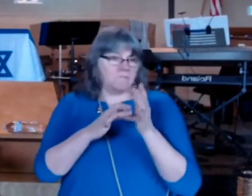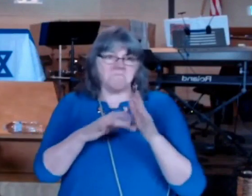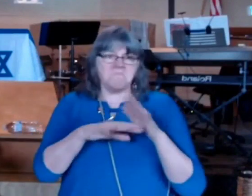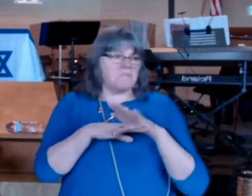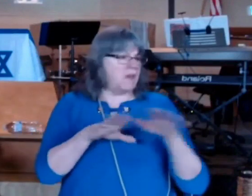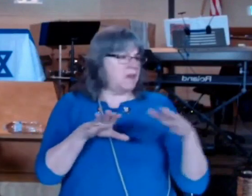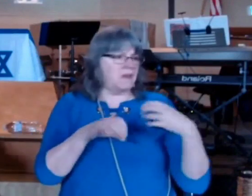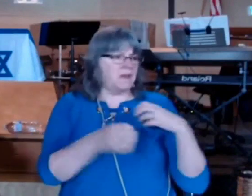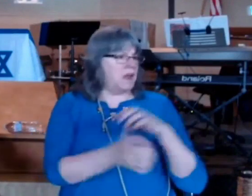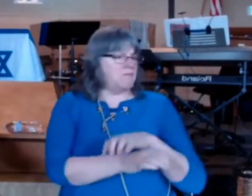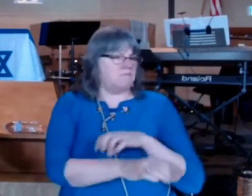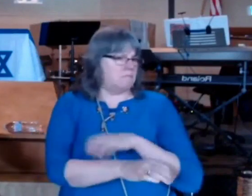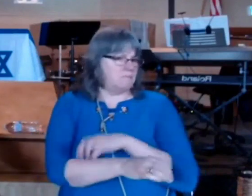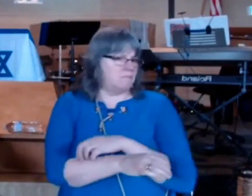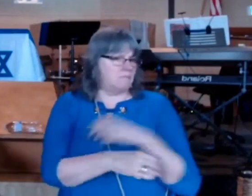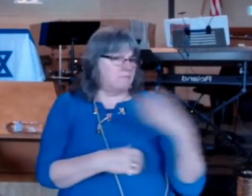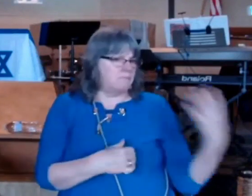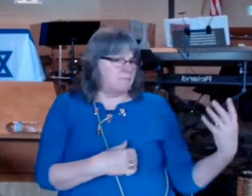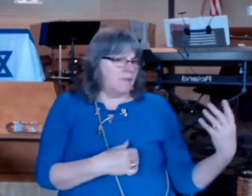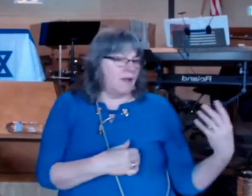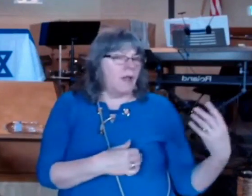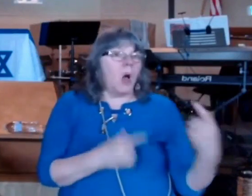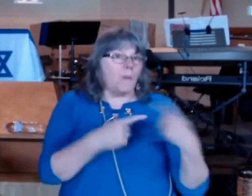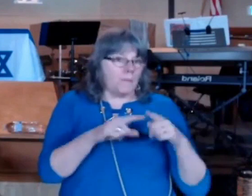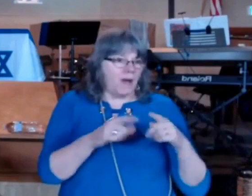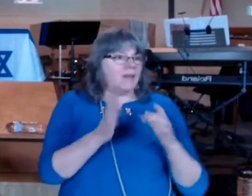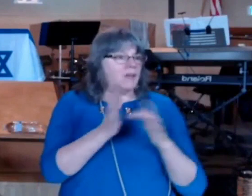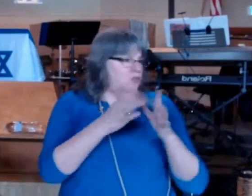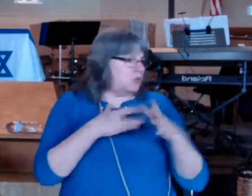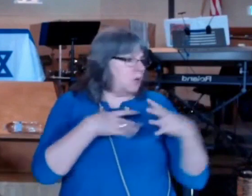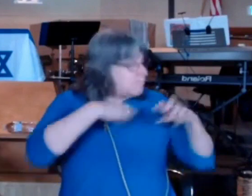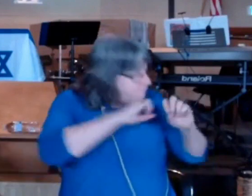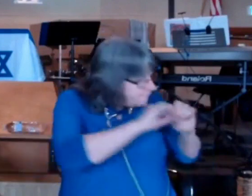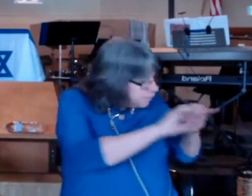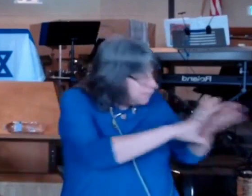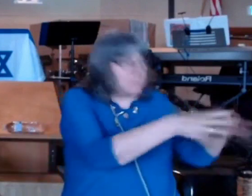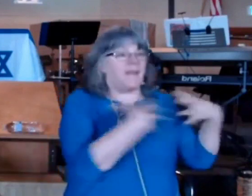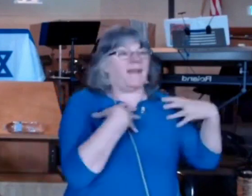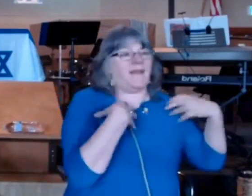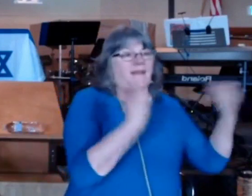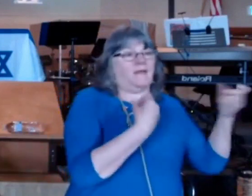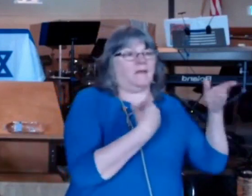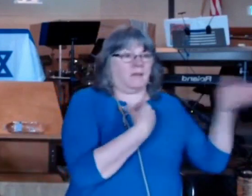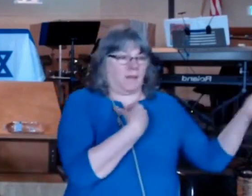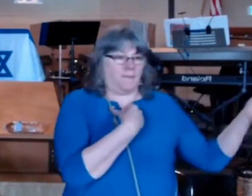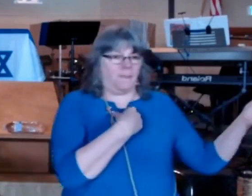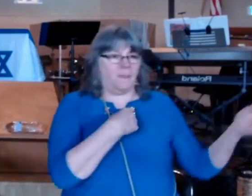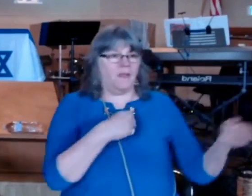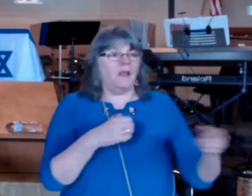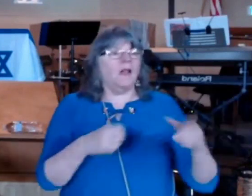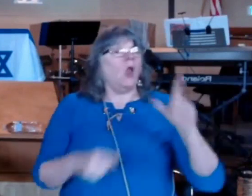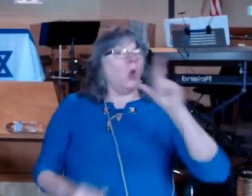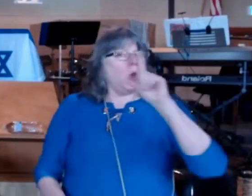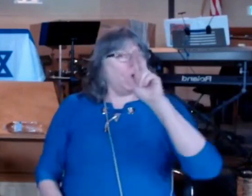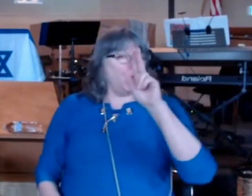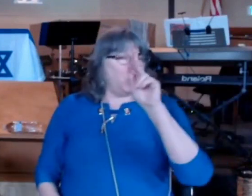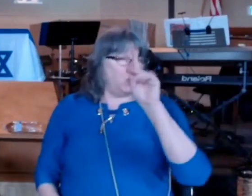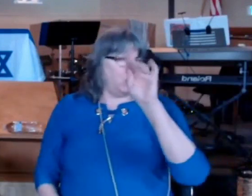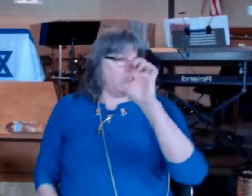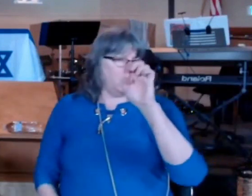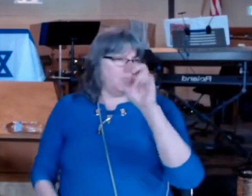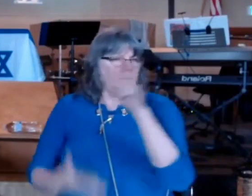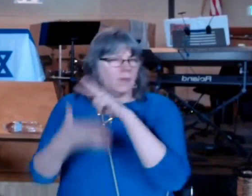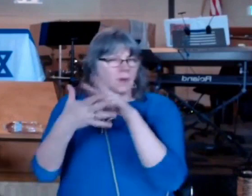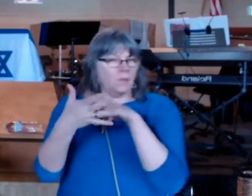was a doctor that's why he really appreciated that story and gave that detail so his